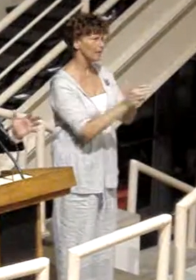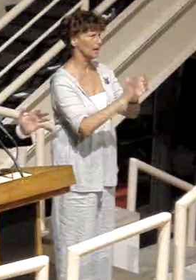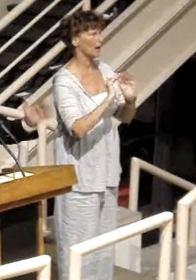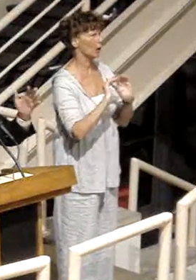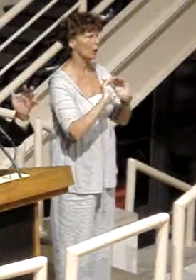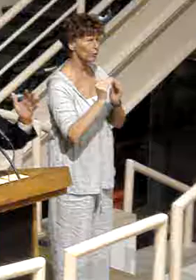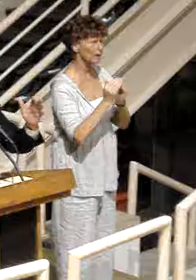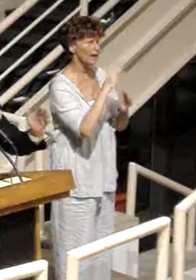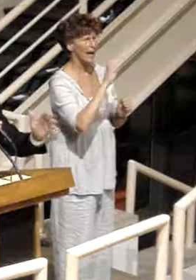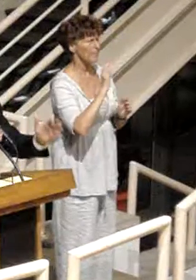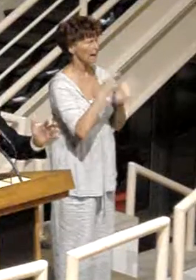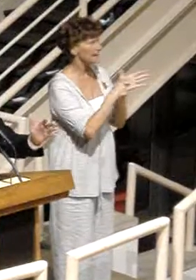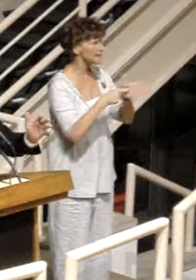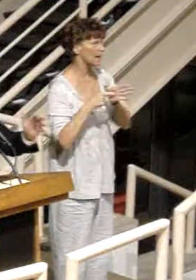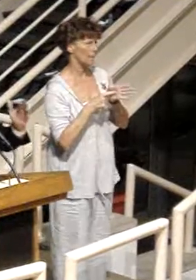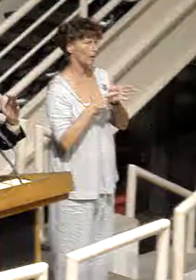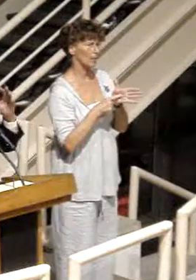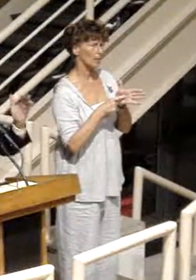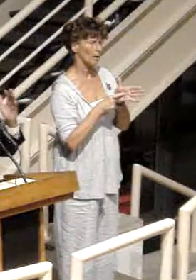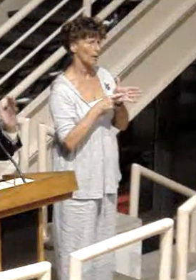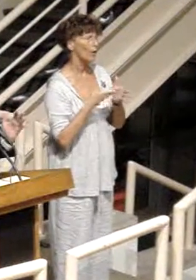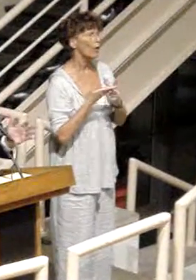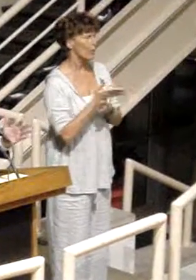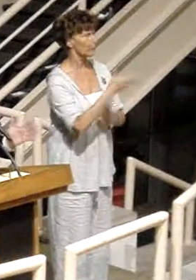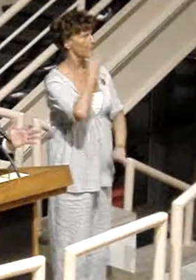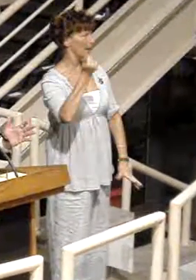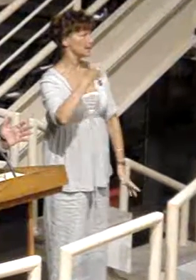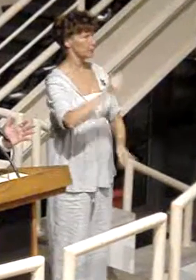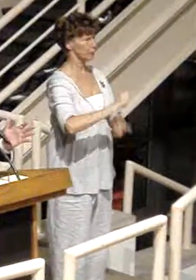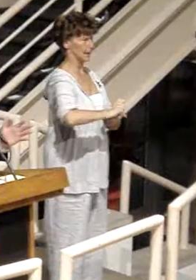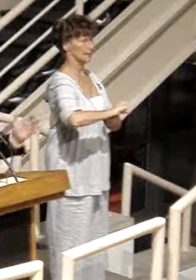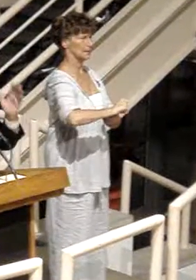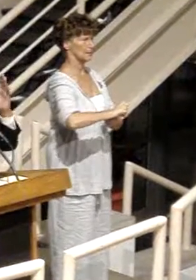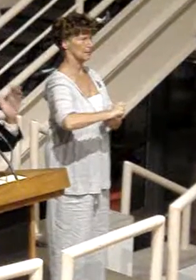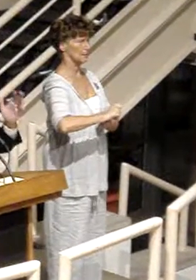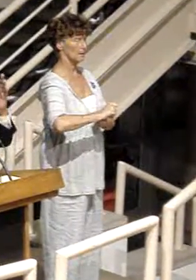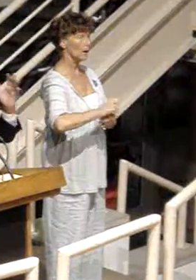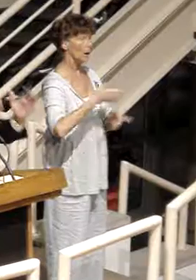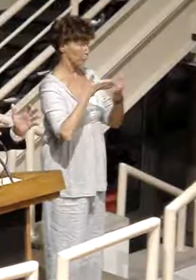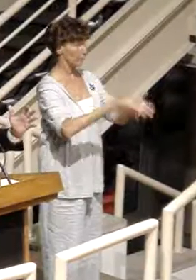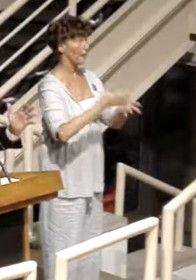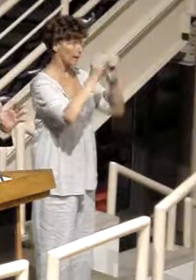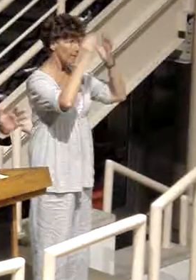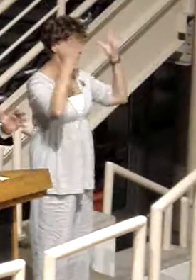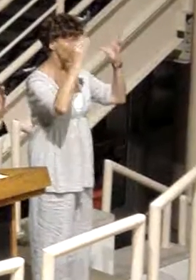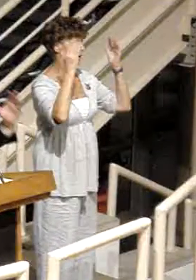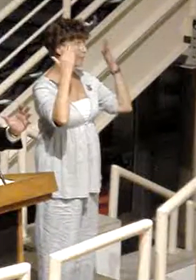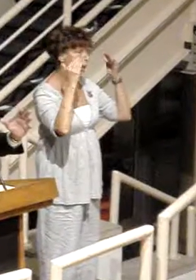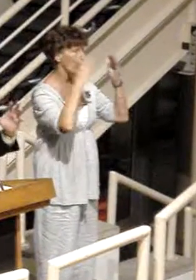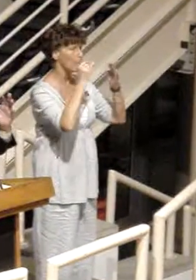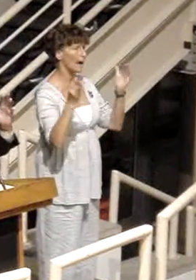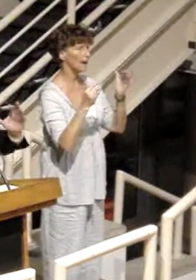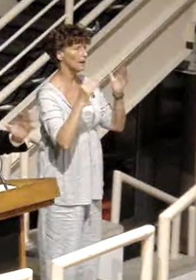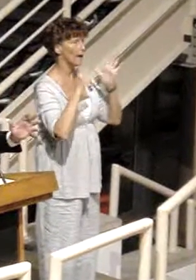and by example through best practices. Provide a vision of hope and a